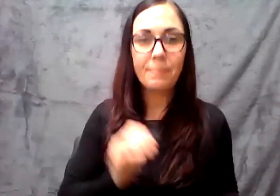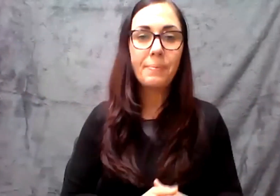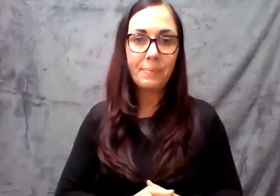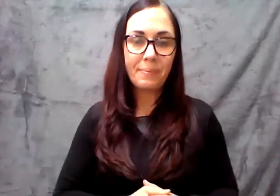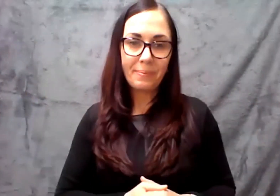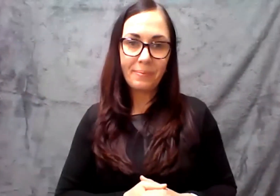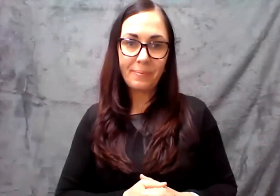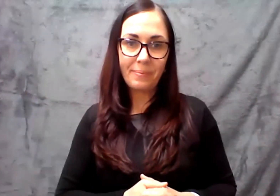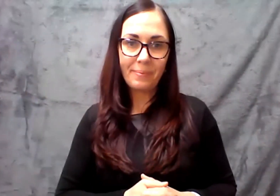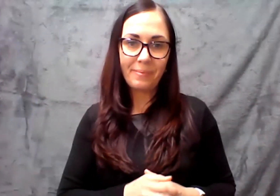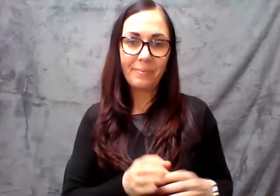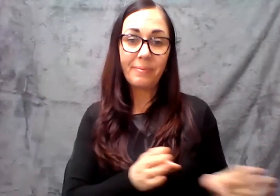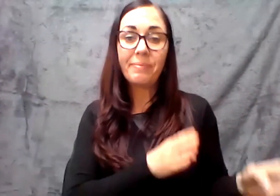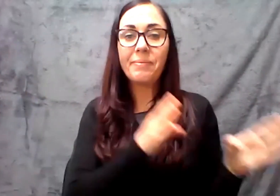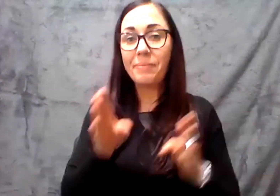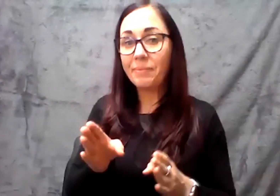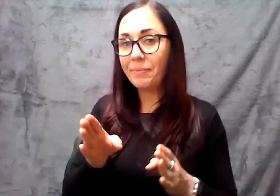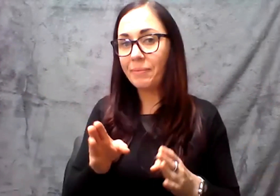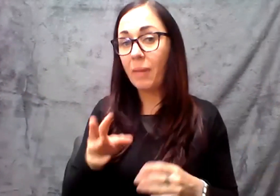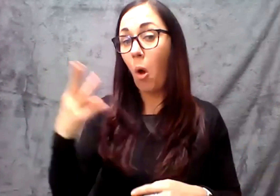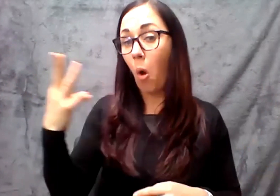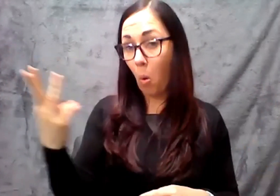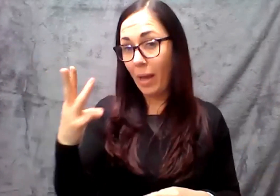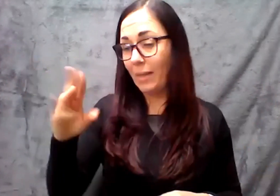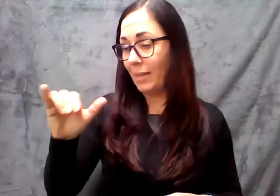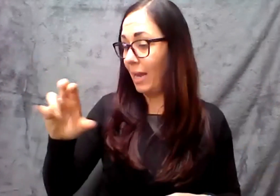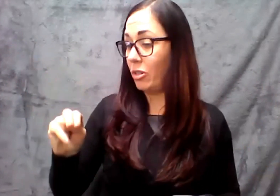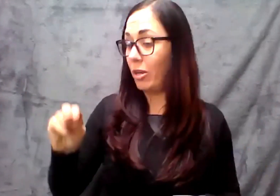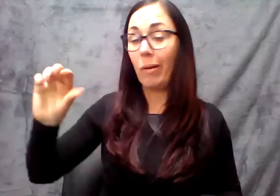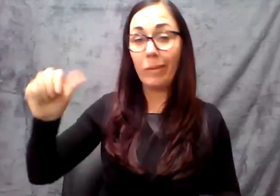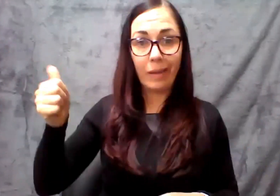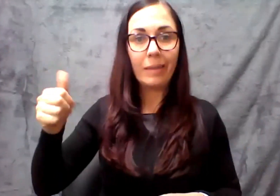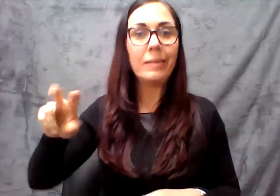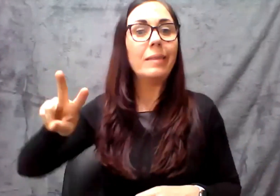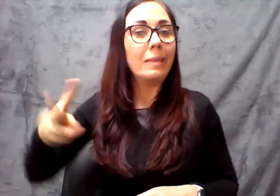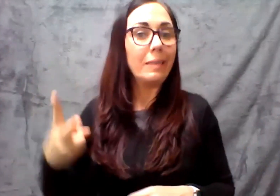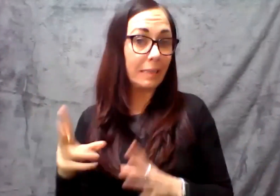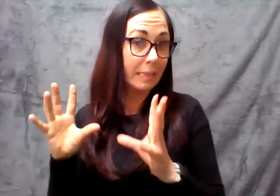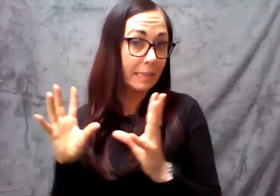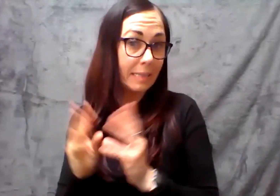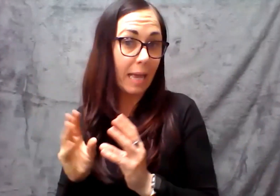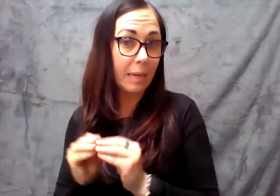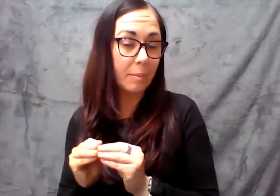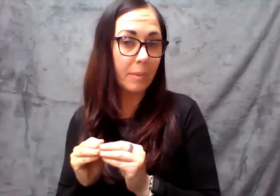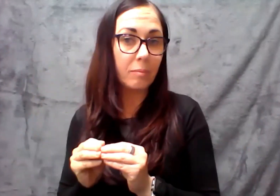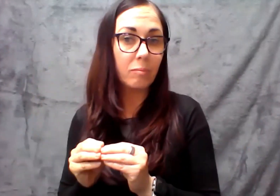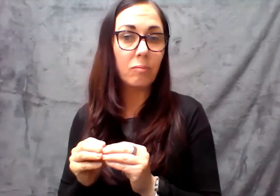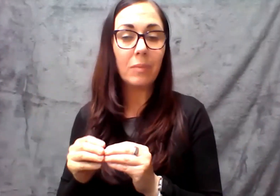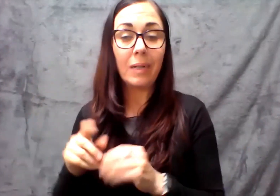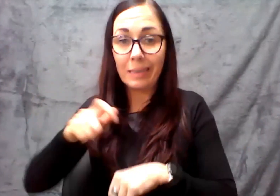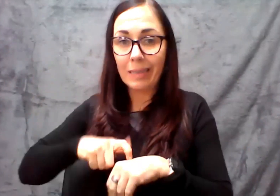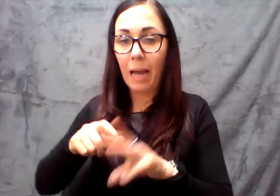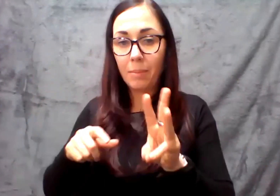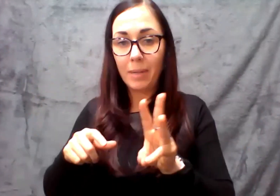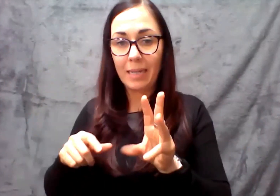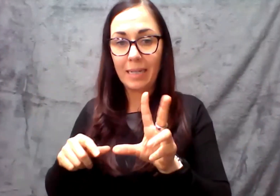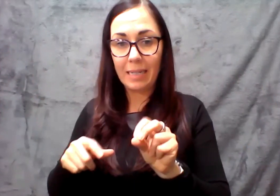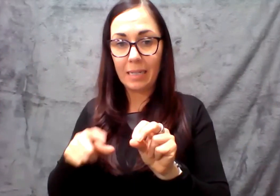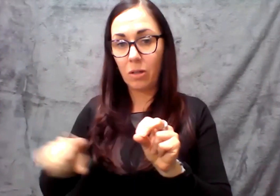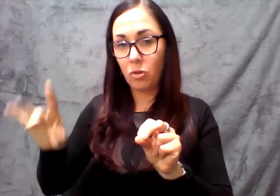Also, on Wednesday, January 10th, there will be a meeting from 6 30 to 8